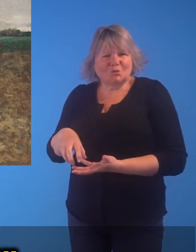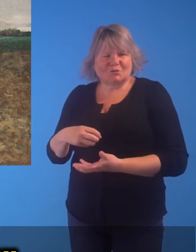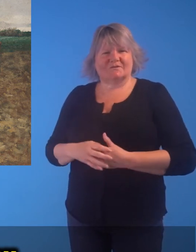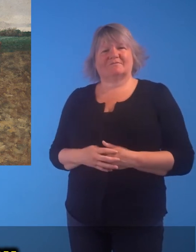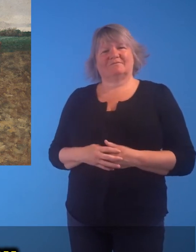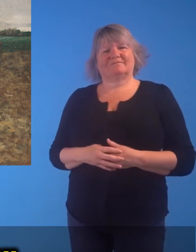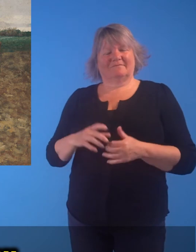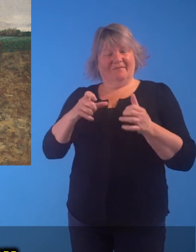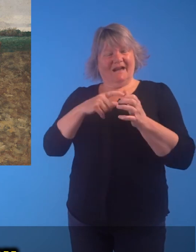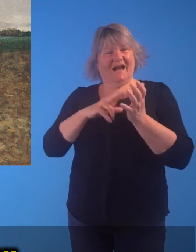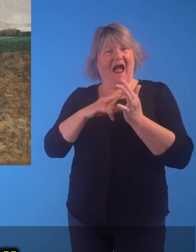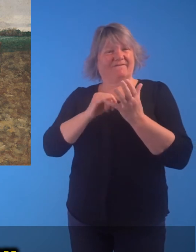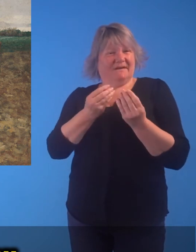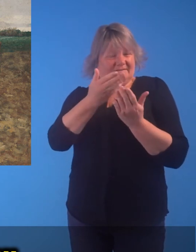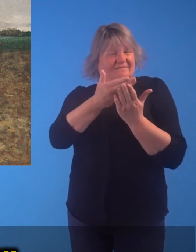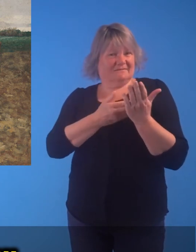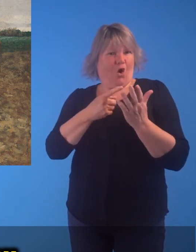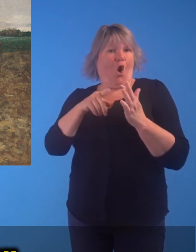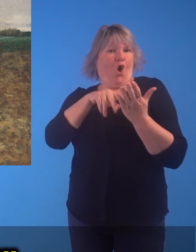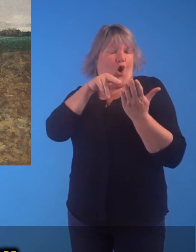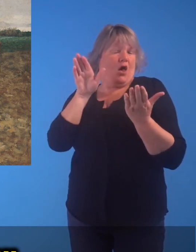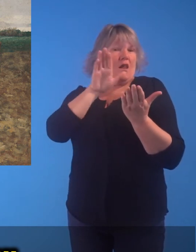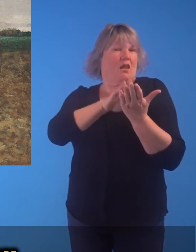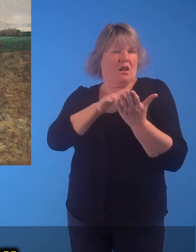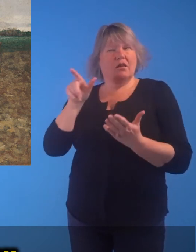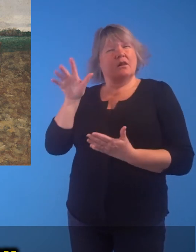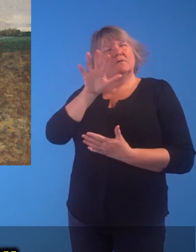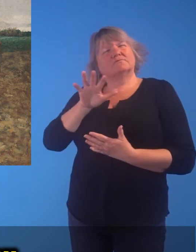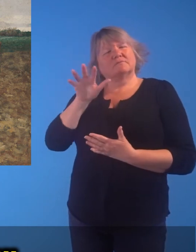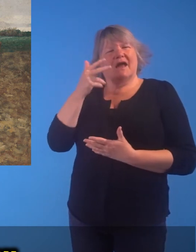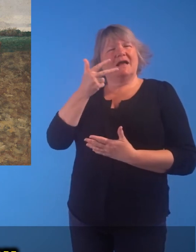Oil on canvas, circa 1877.